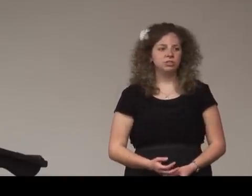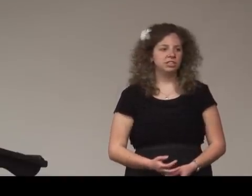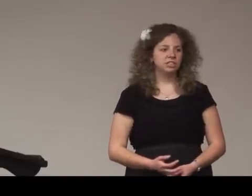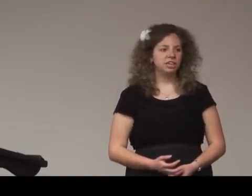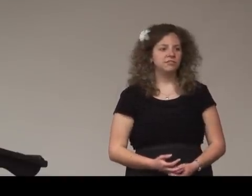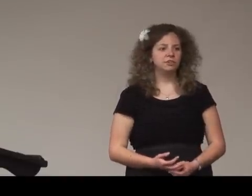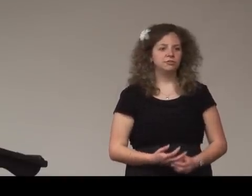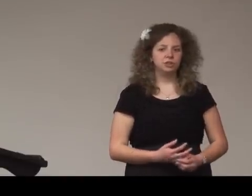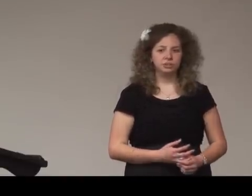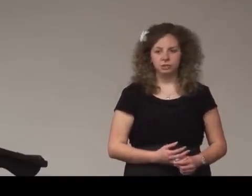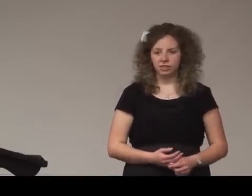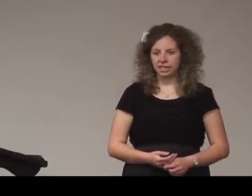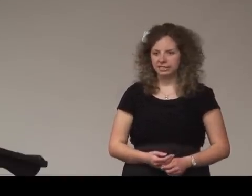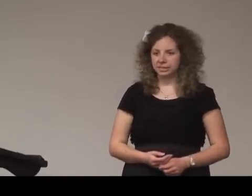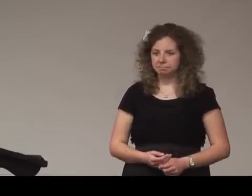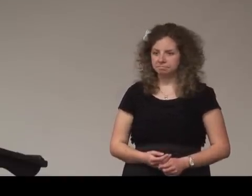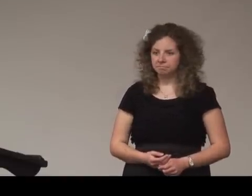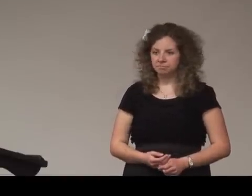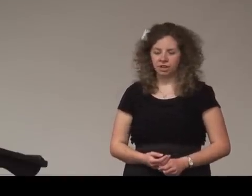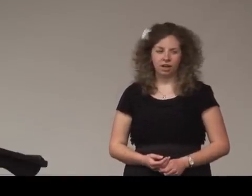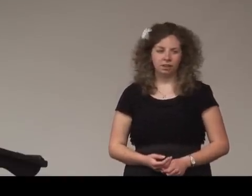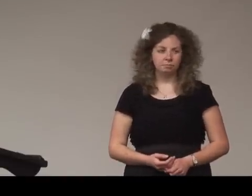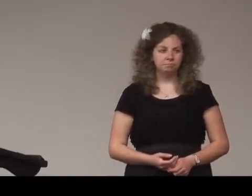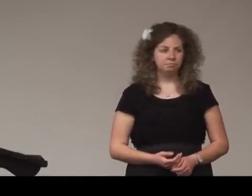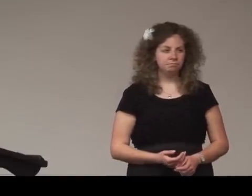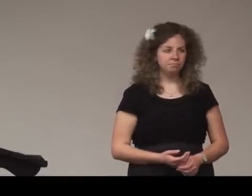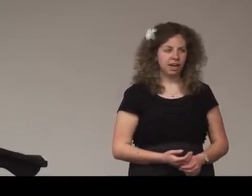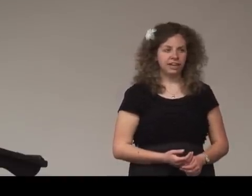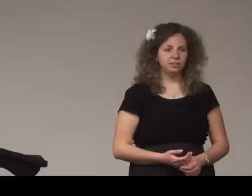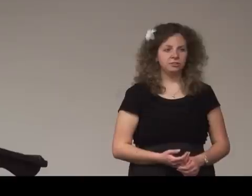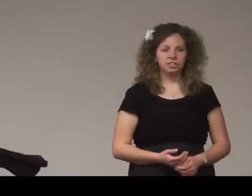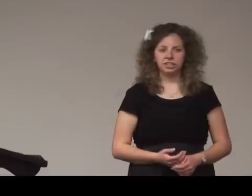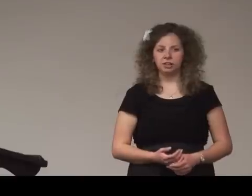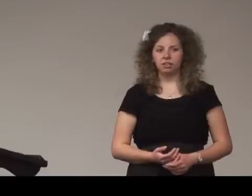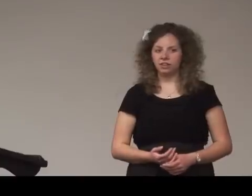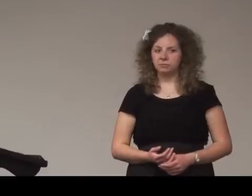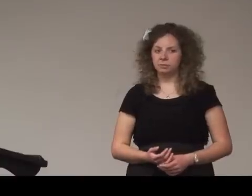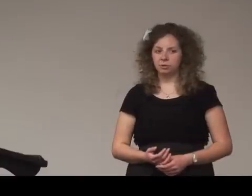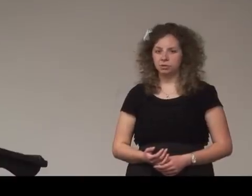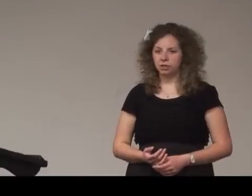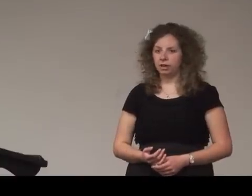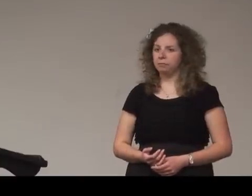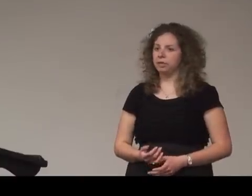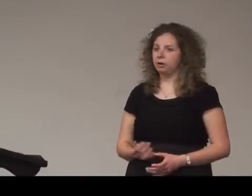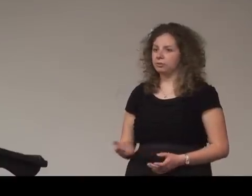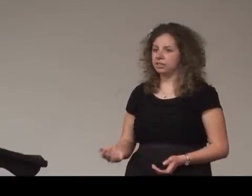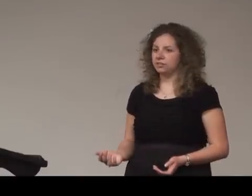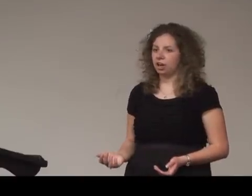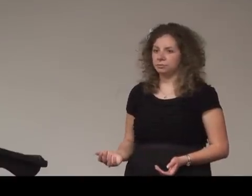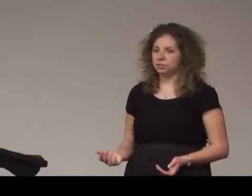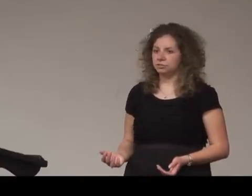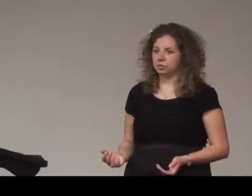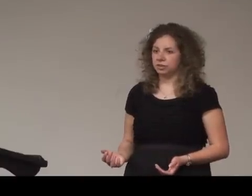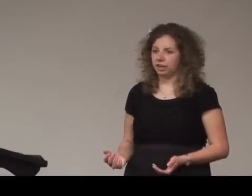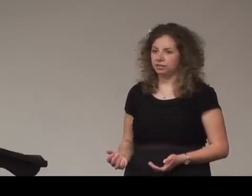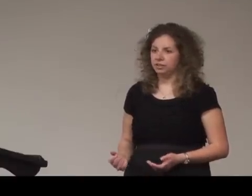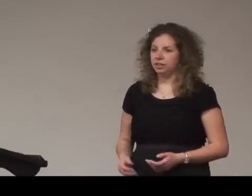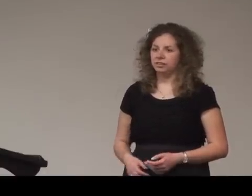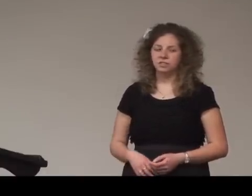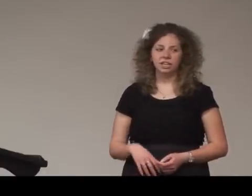tend to give your first name your last name um i don't think that a lot of people do that but you always have the option of doing that of